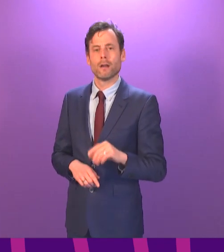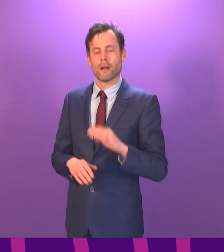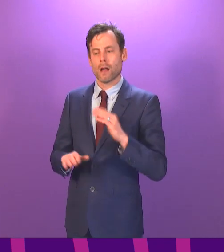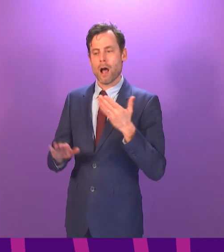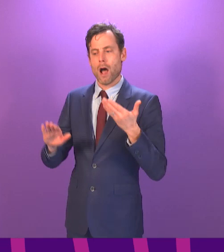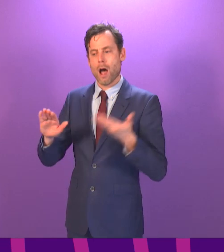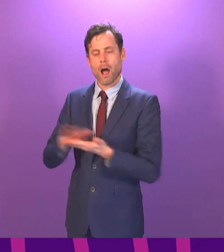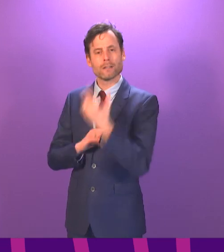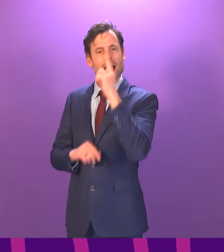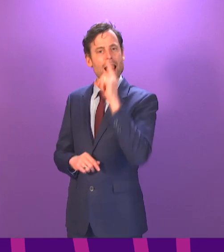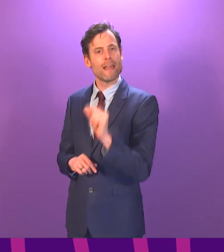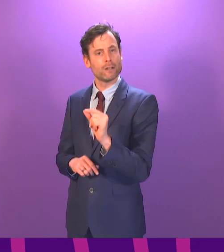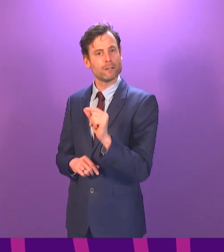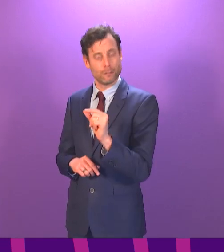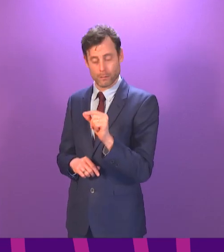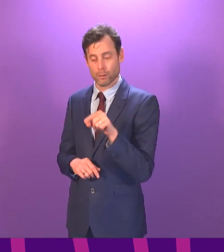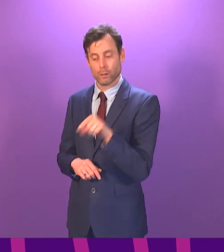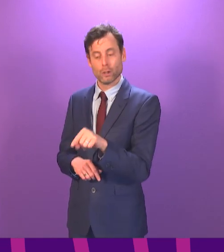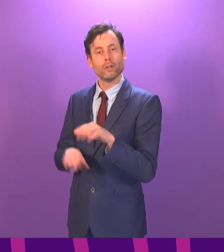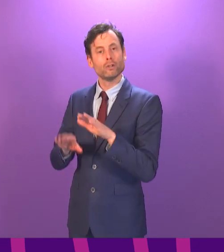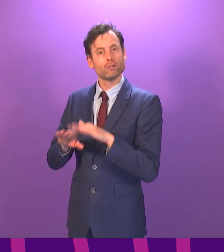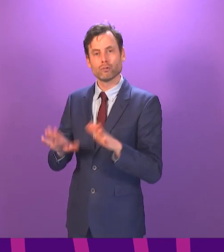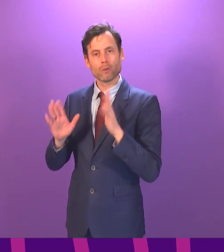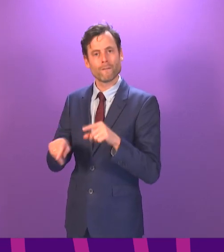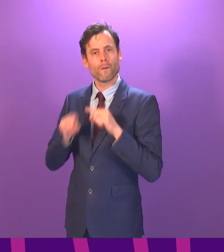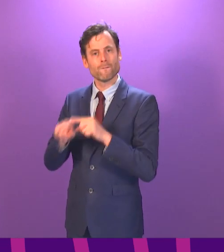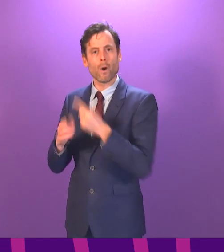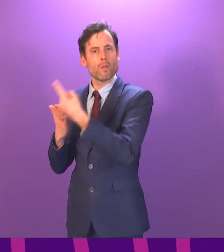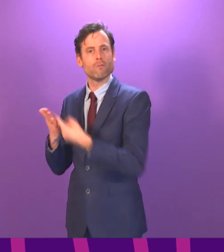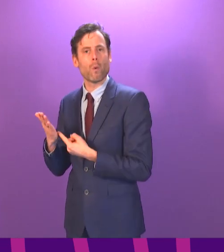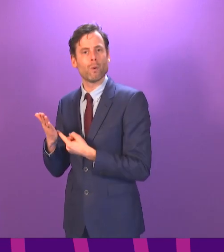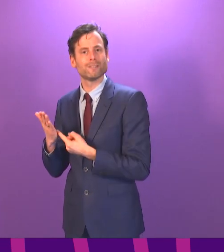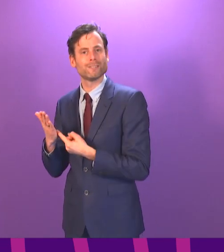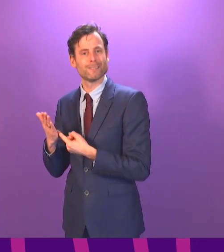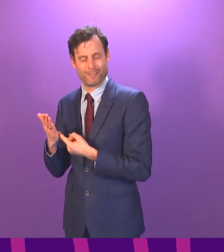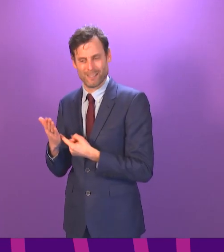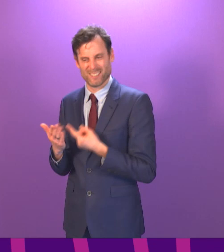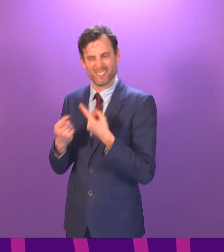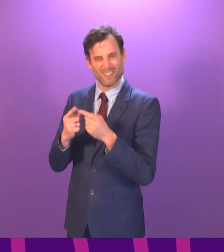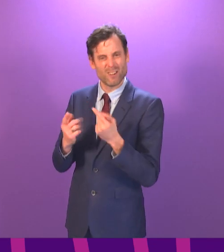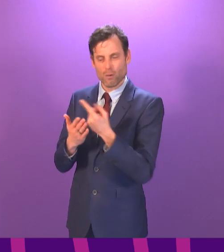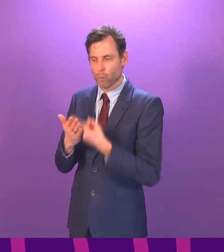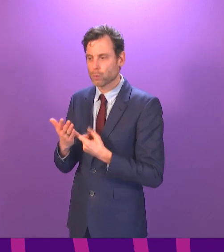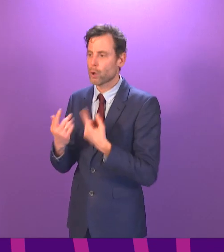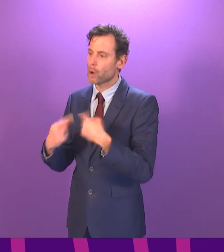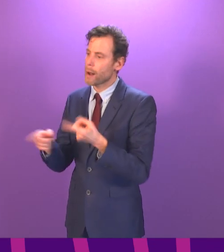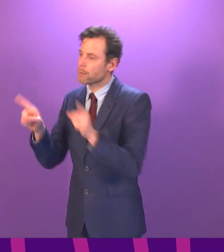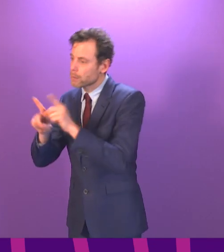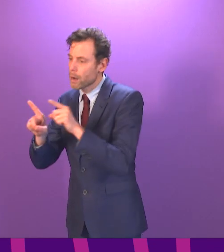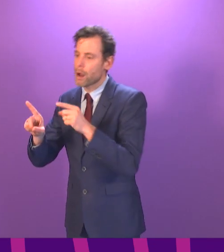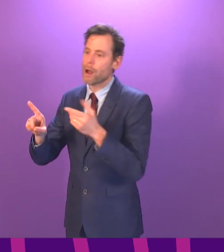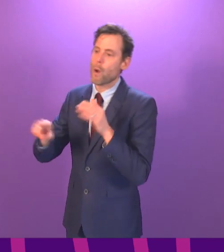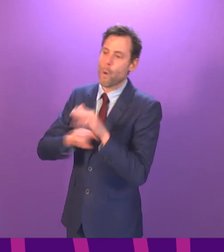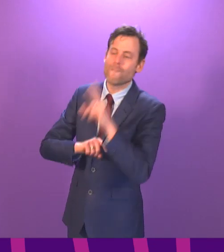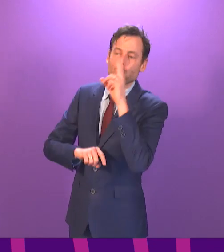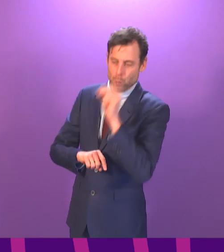11 from the limits that we impose in terms of people meeting up and such like. And of course, there